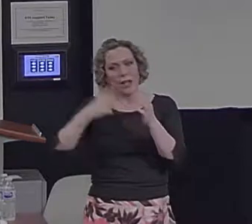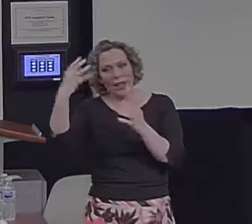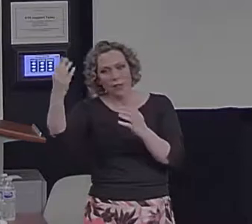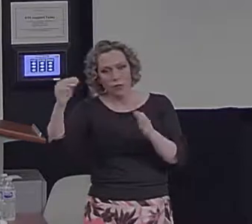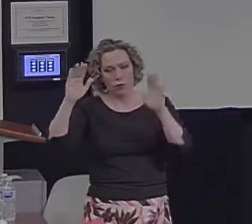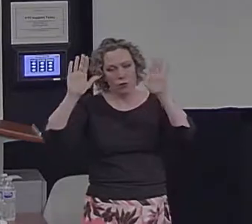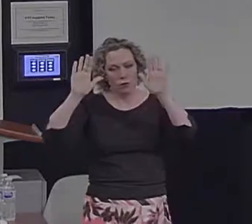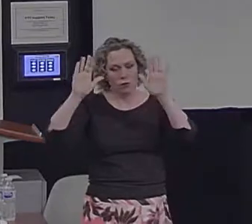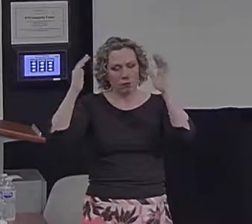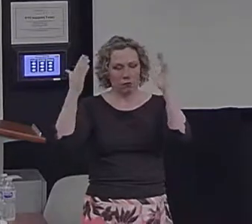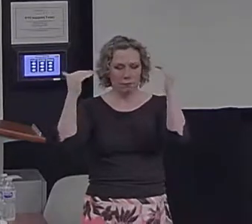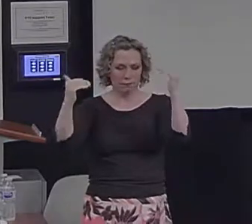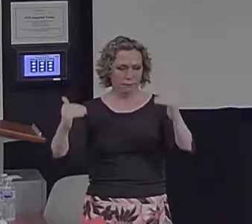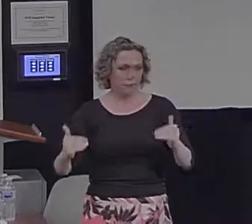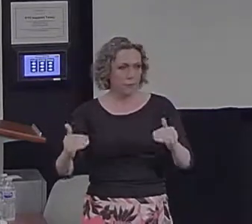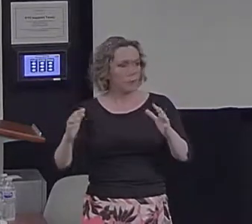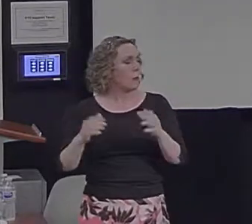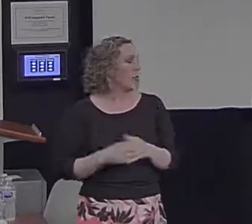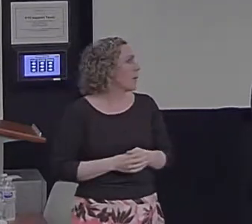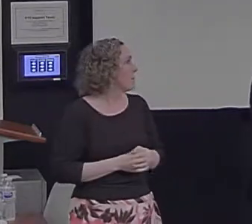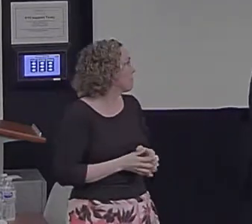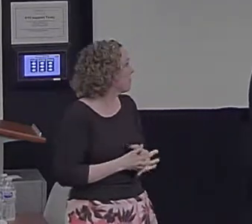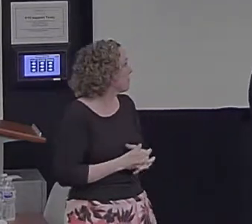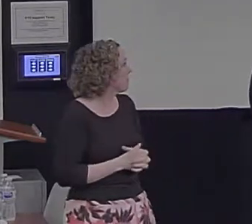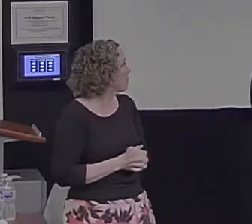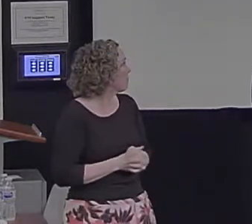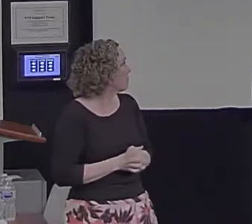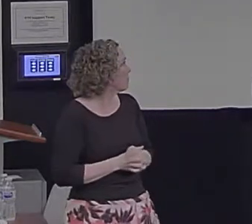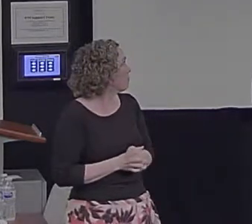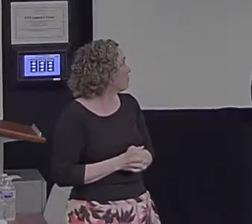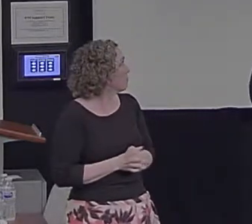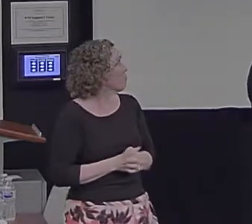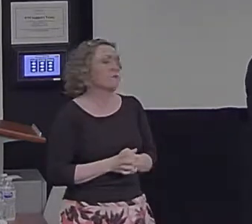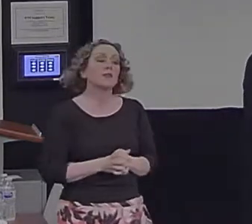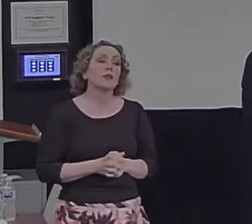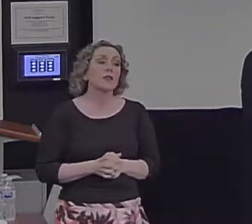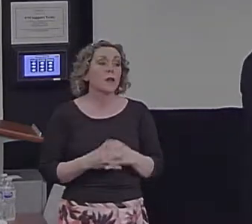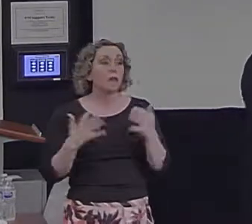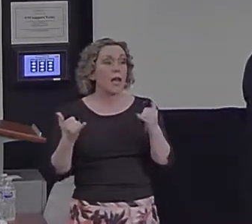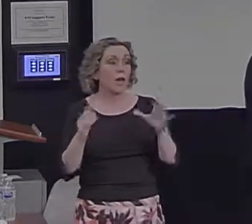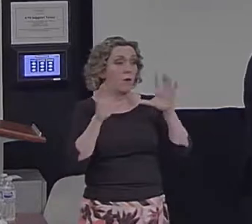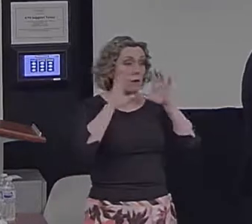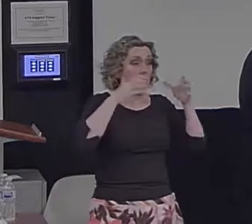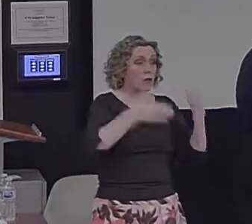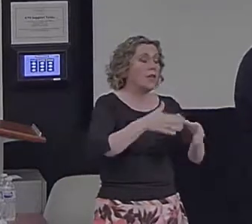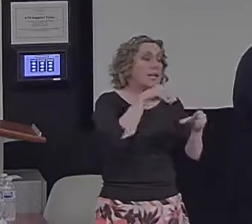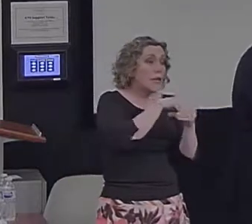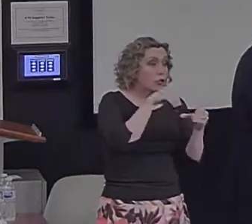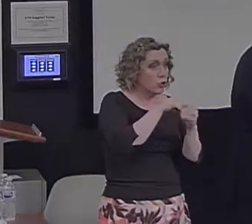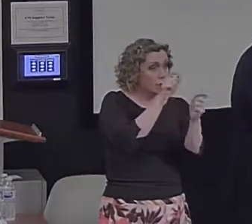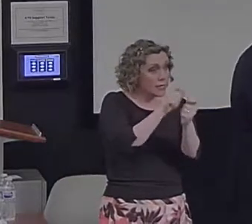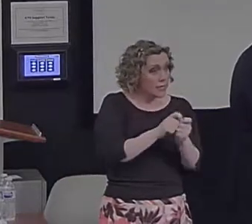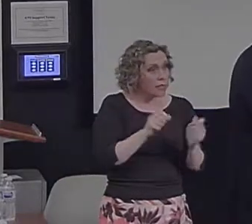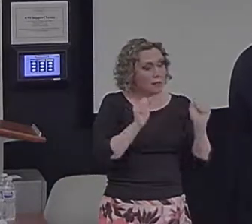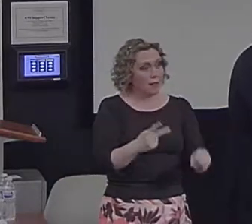procedure. So let's look now at the internal details. And what you can see on this slide